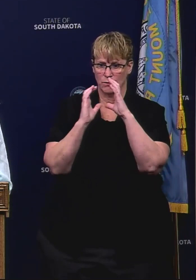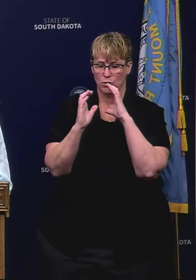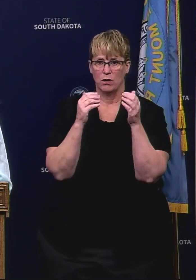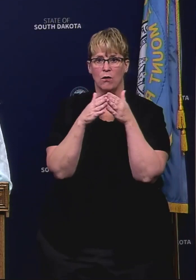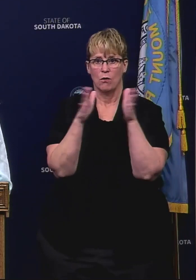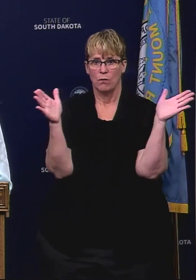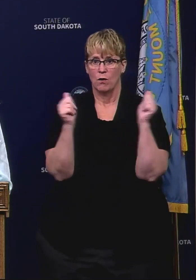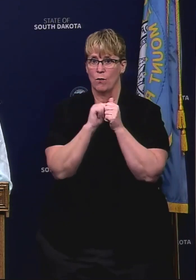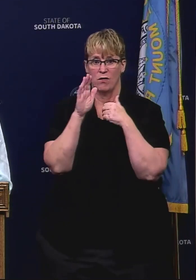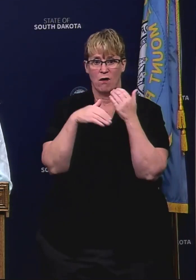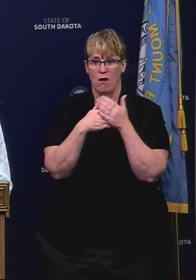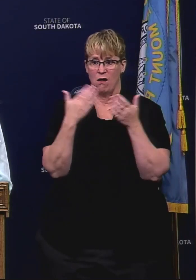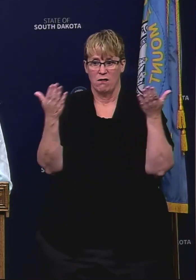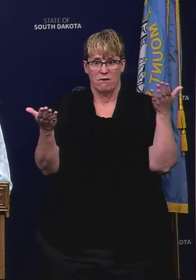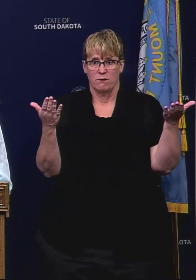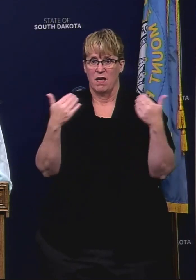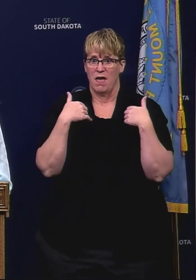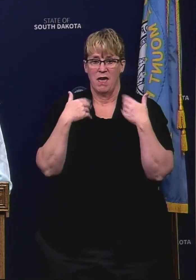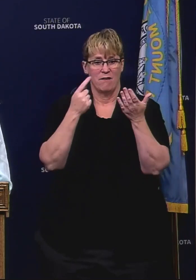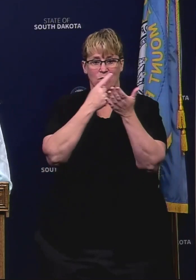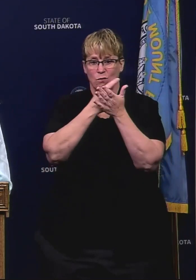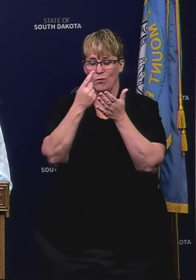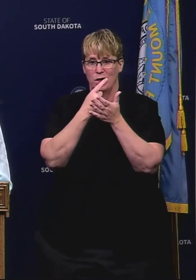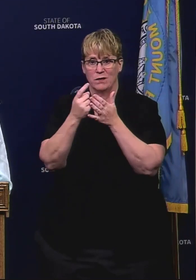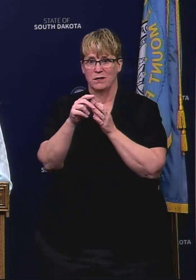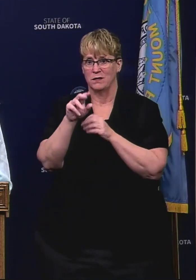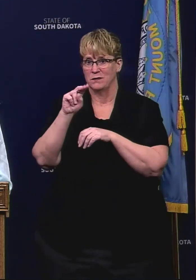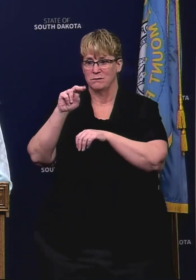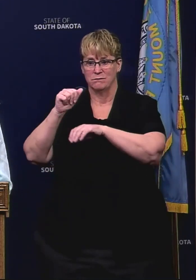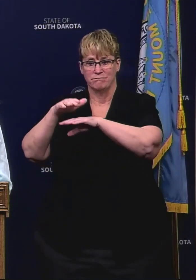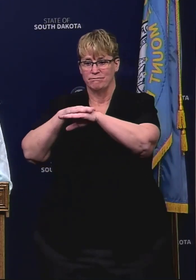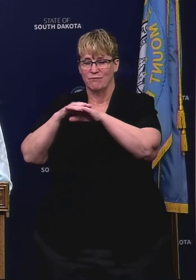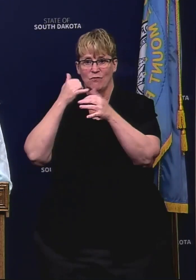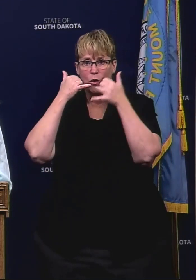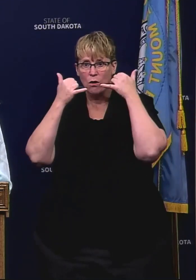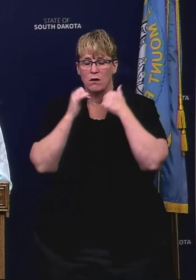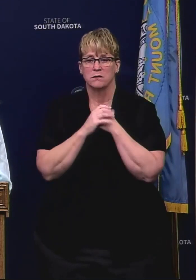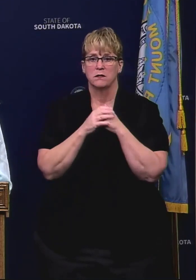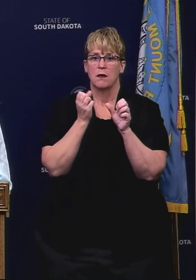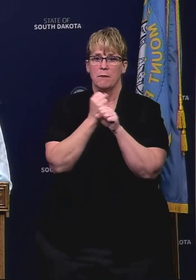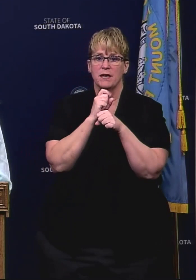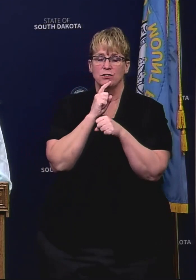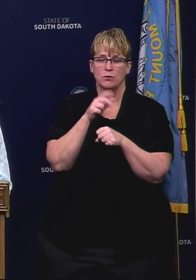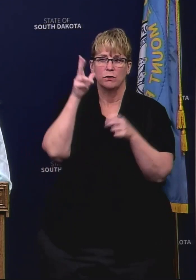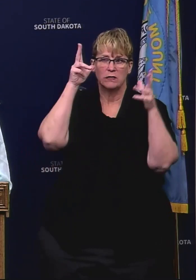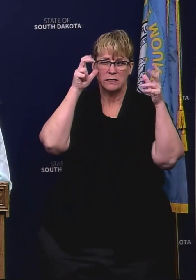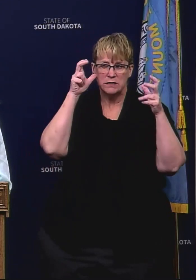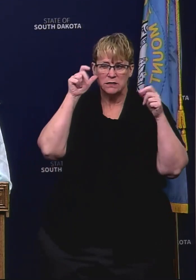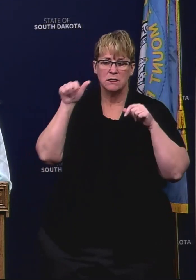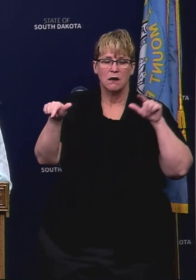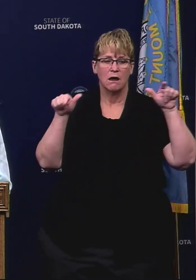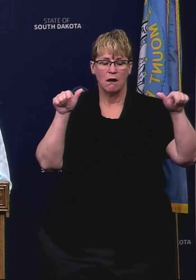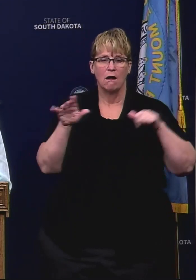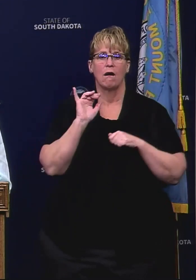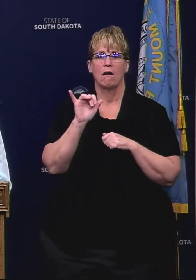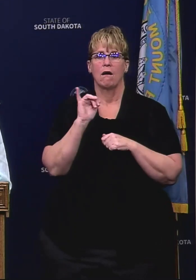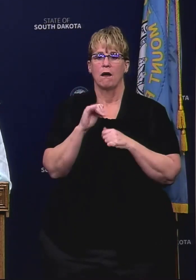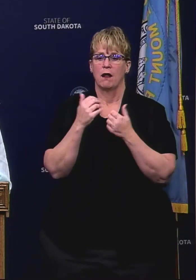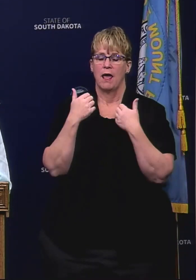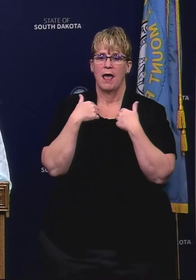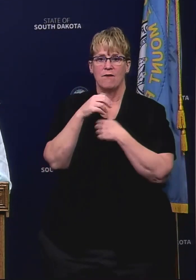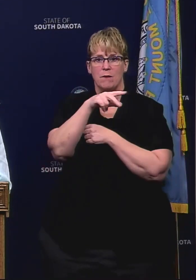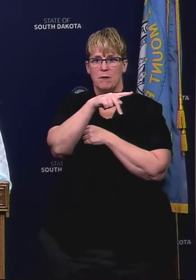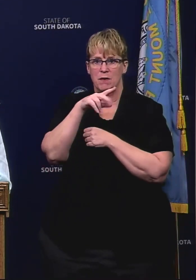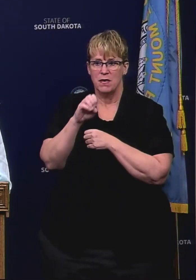openly with all of them and held weekly tribal phone calls with them making sure we heard what their needs were and responded and getting them